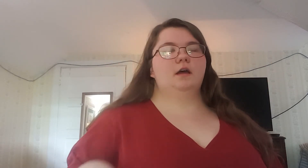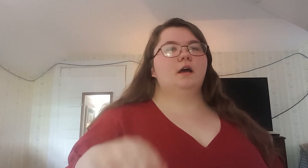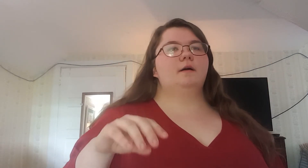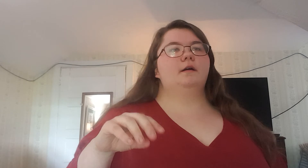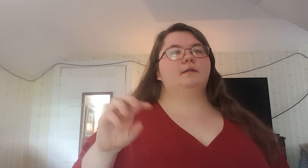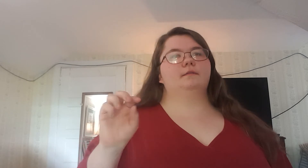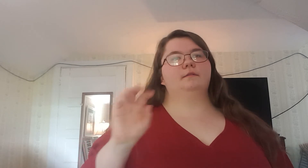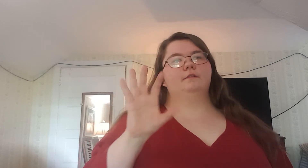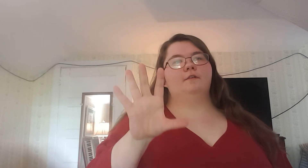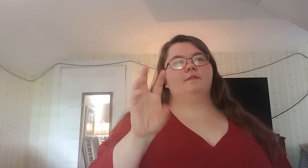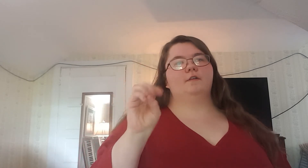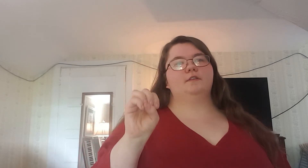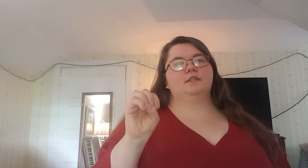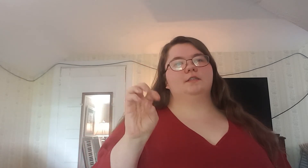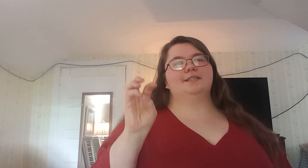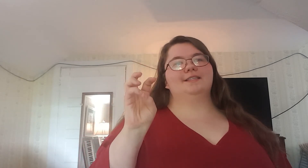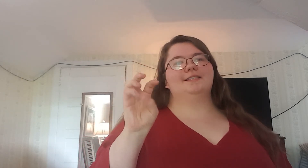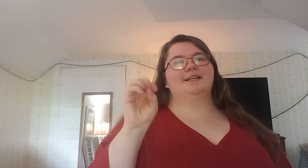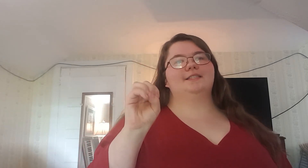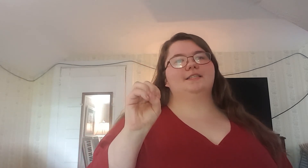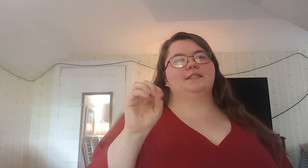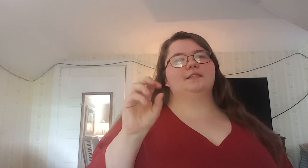50s, 60s,